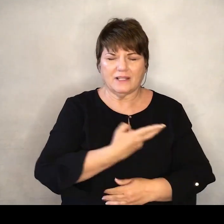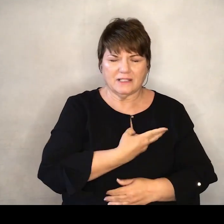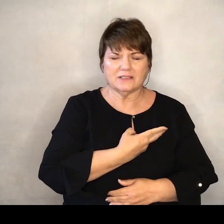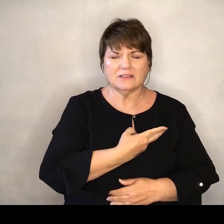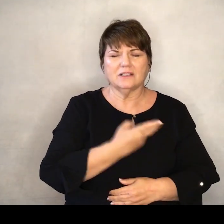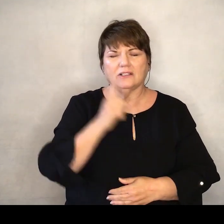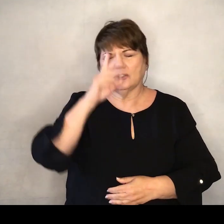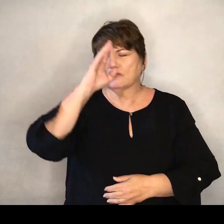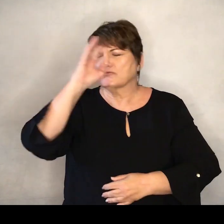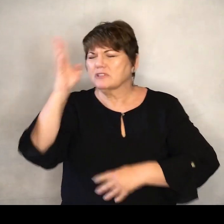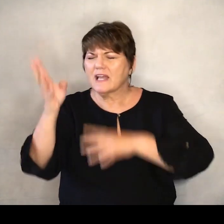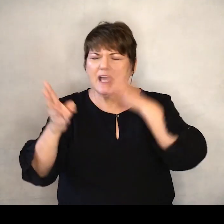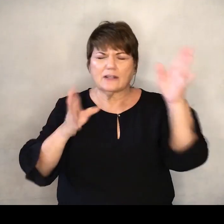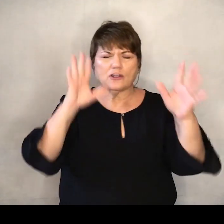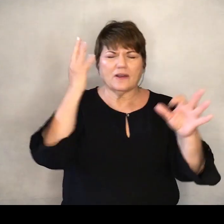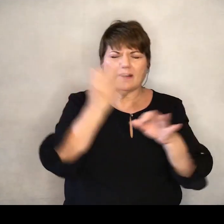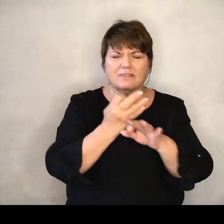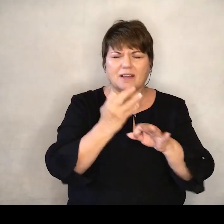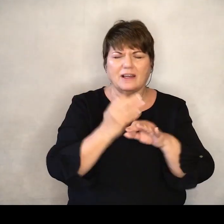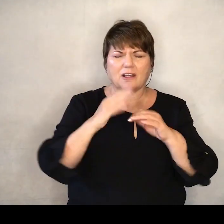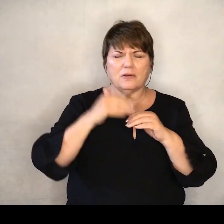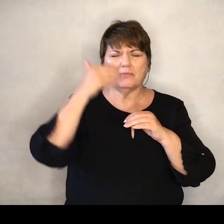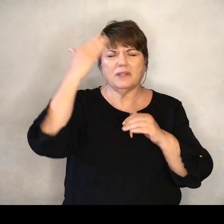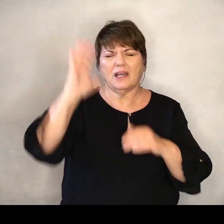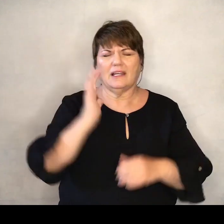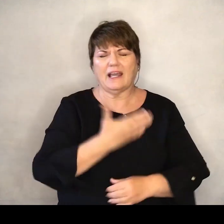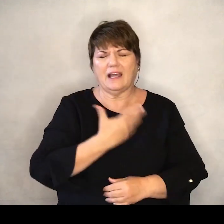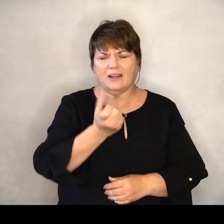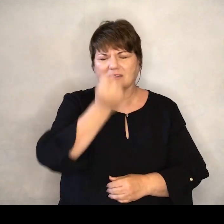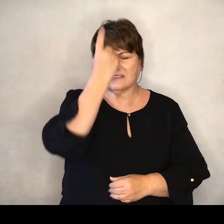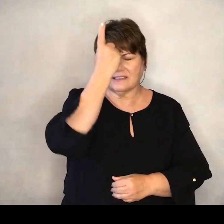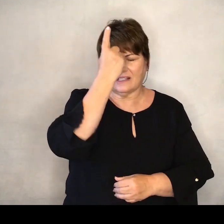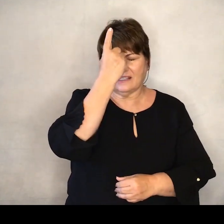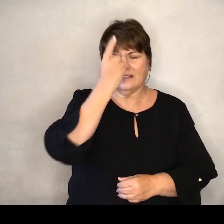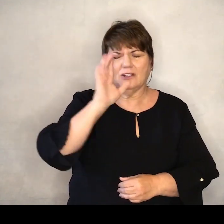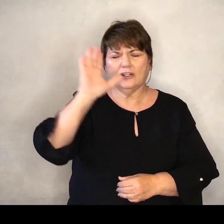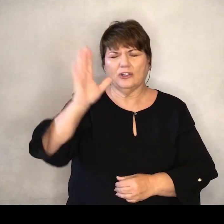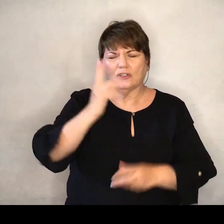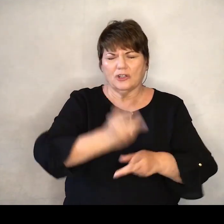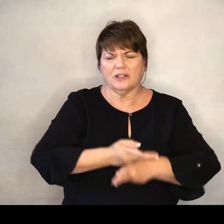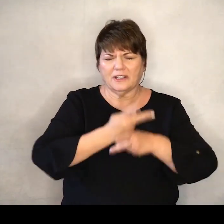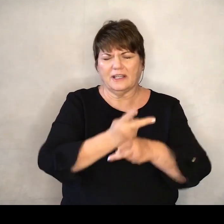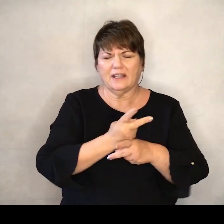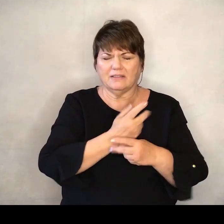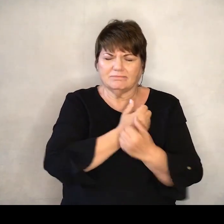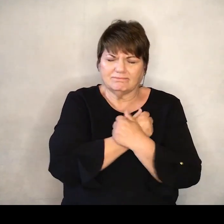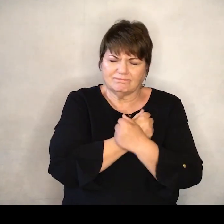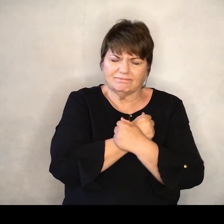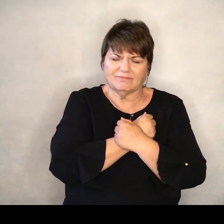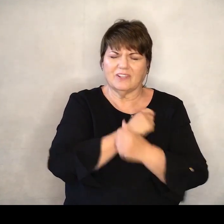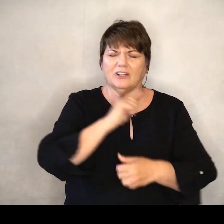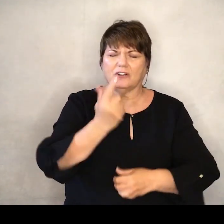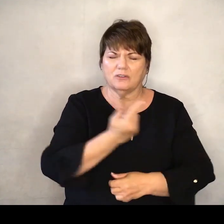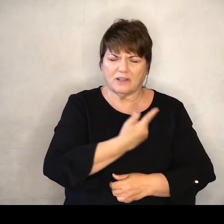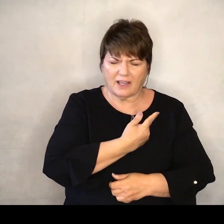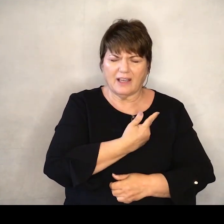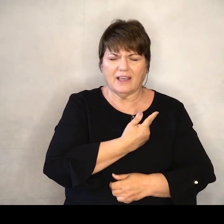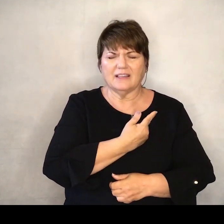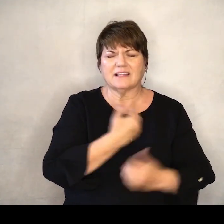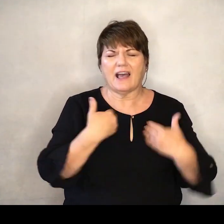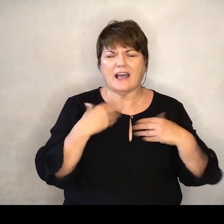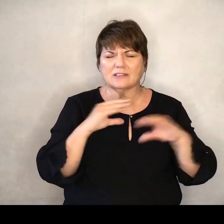creativity and your faithfulness Are beyond our comprehension Your care, compassion, and grace Are limitless